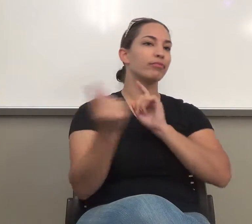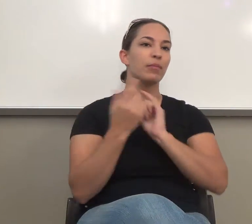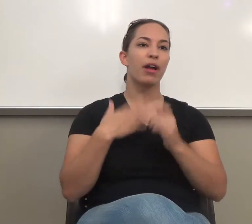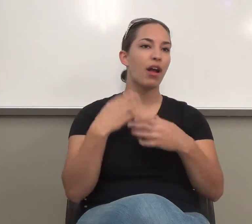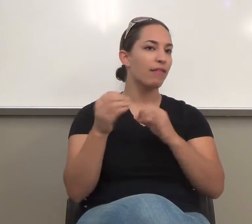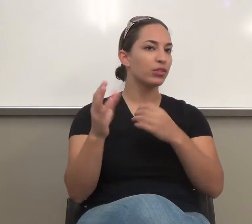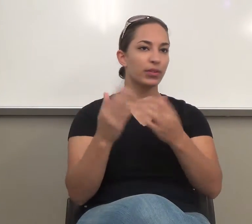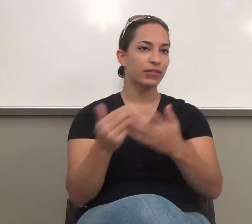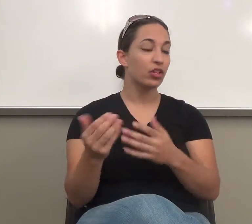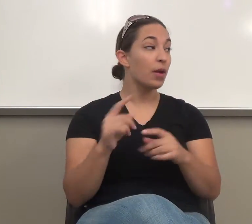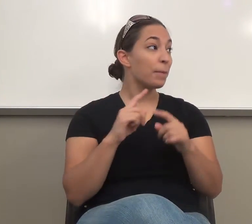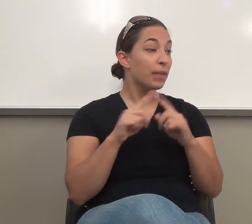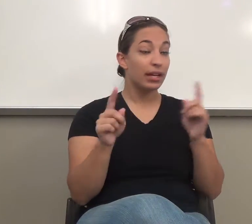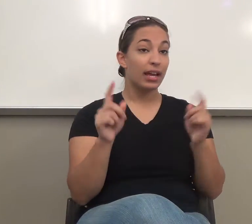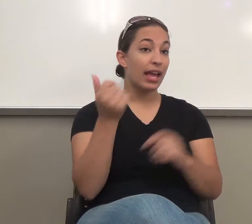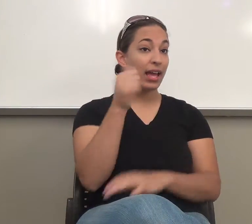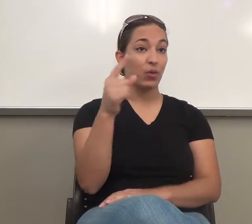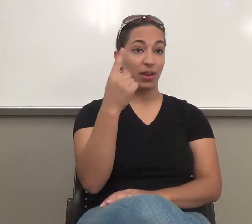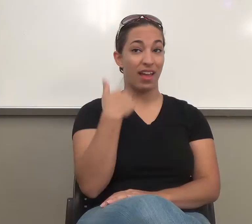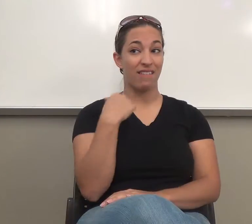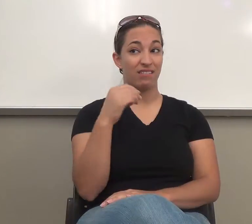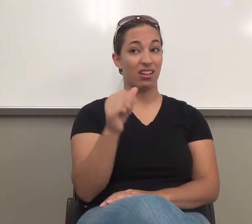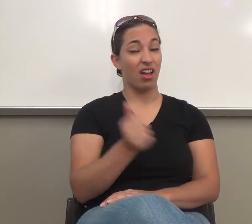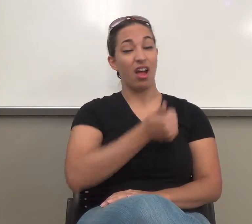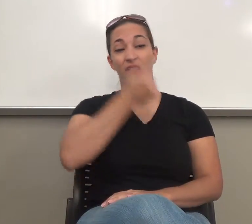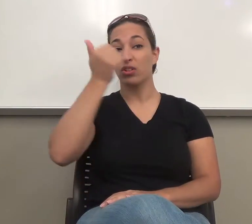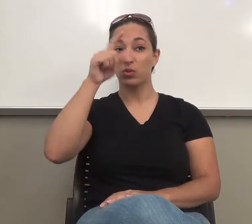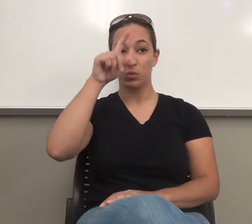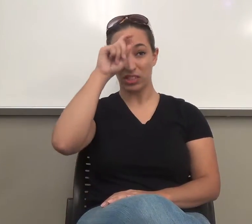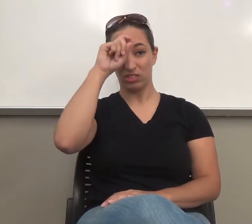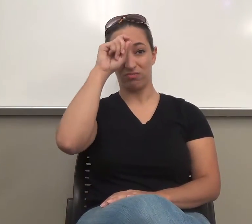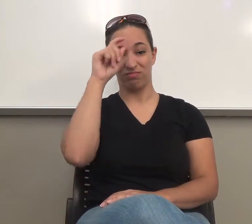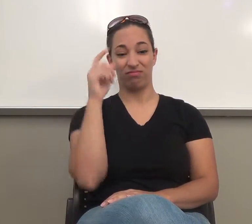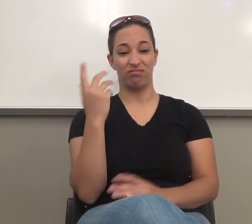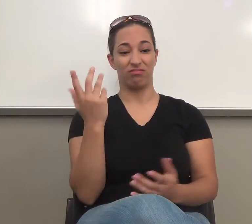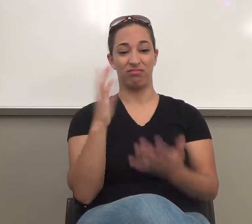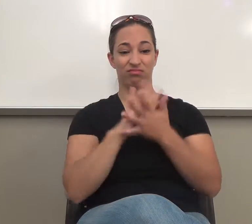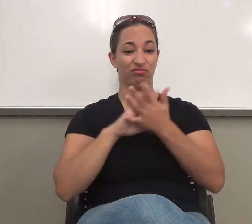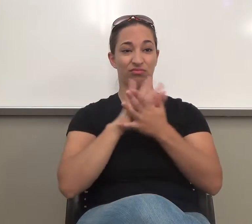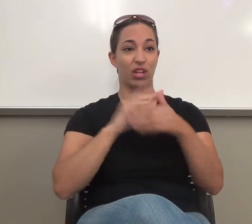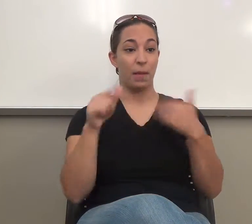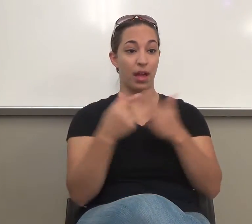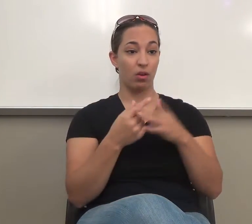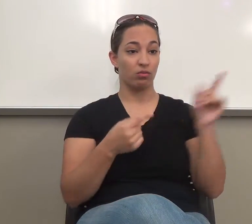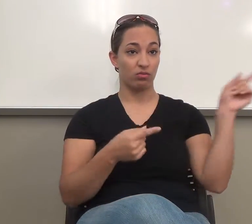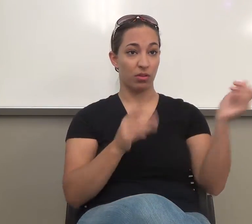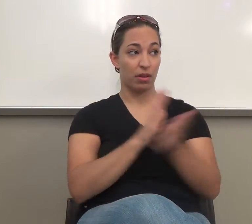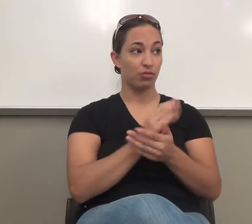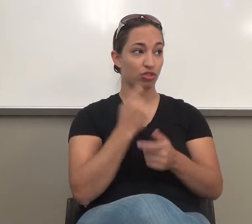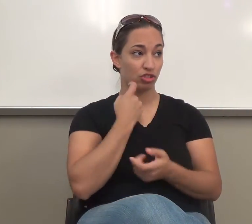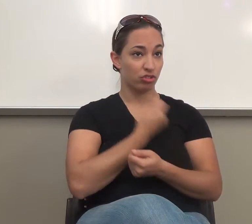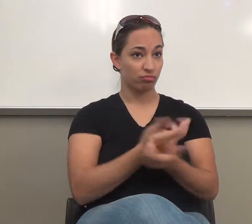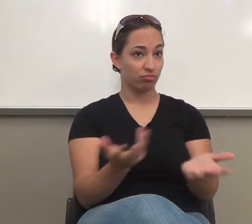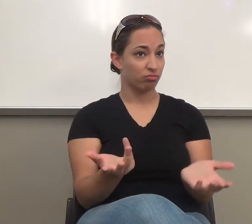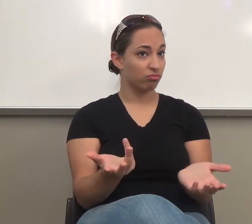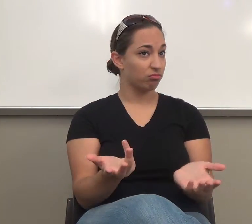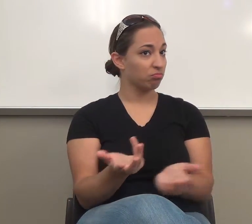does anyone have any other questions about these papers at your center? Okay. Okay. That's good.